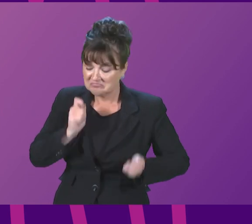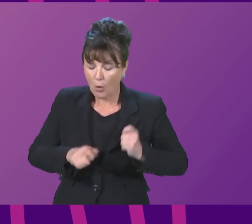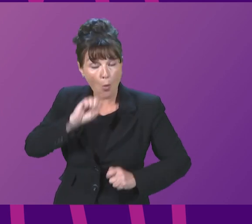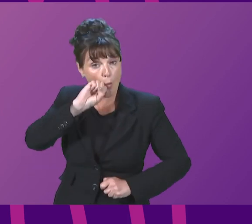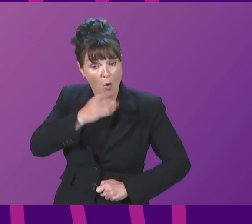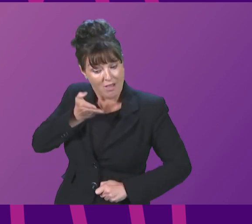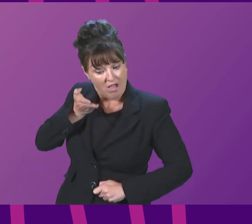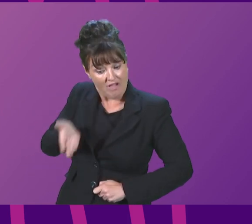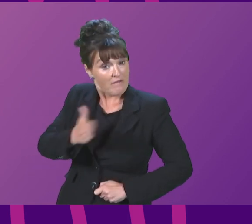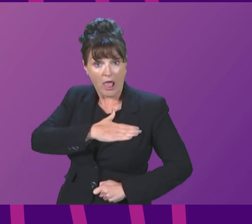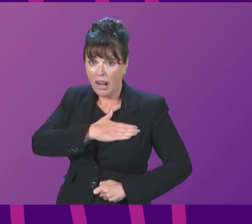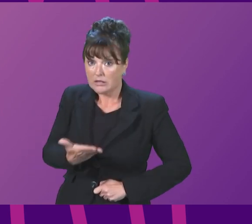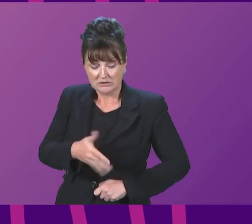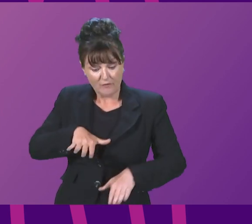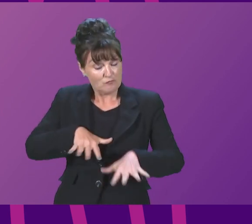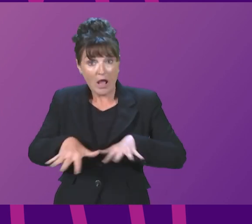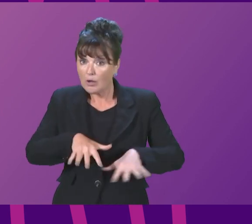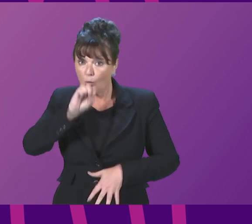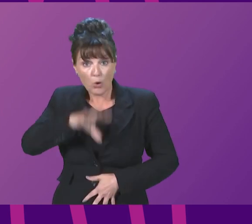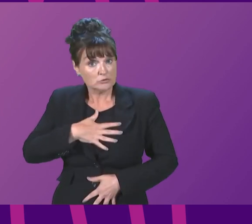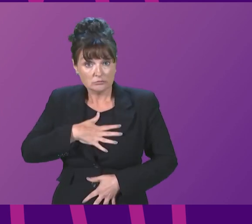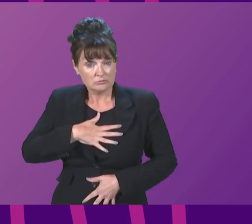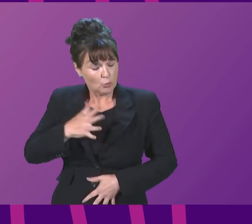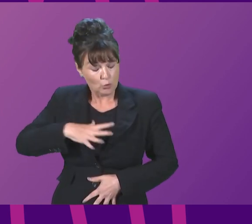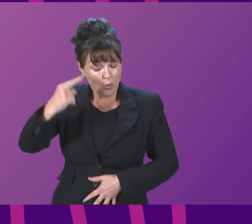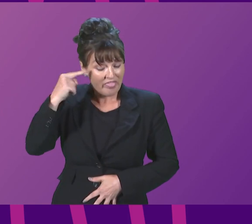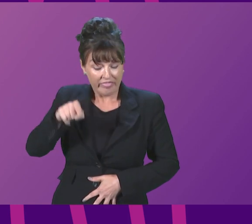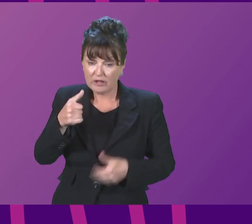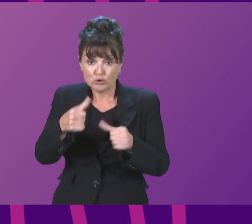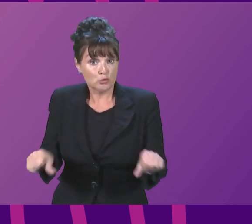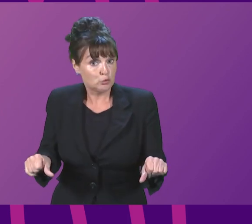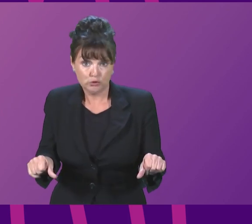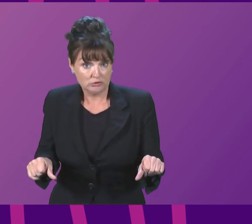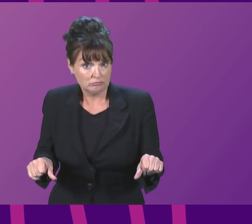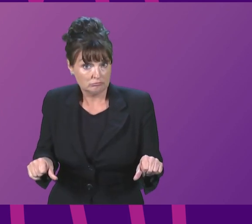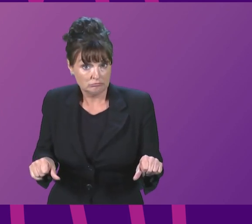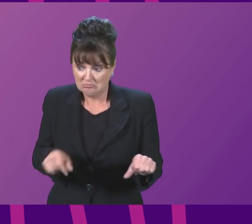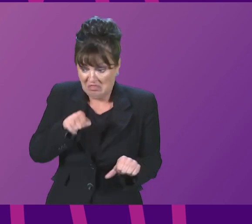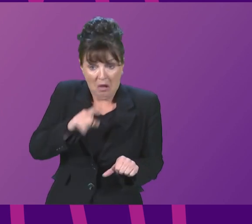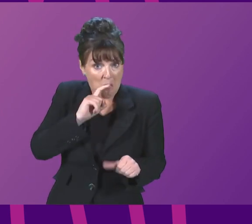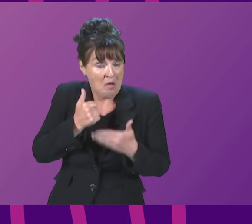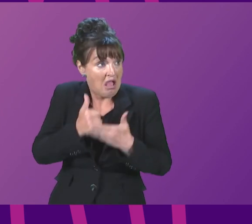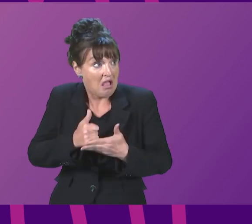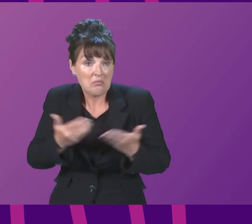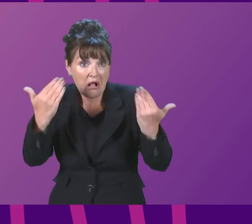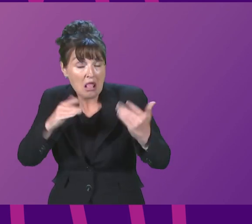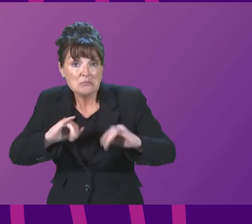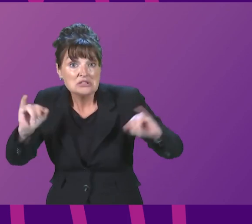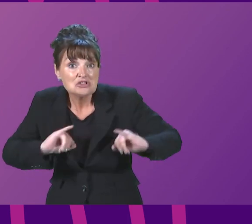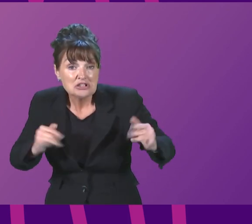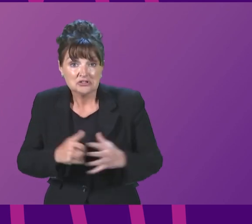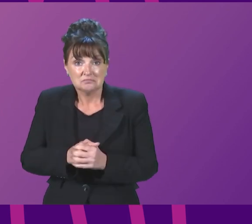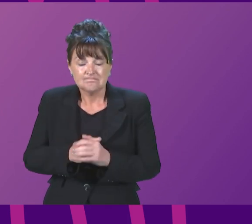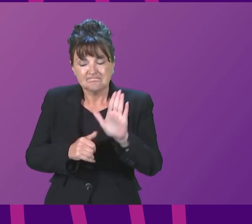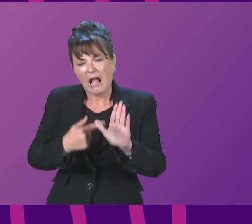licenses for fracking we do not think that is the solution to the crisis that is currently faced in fact,